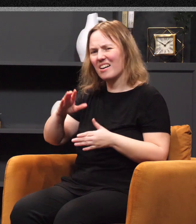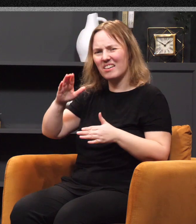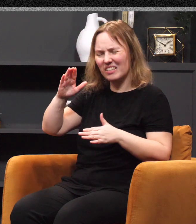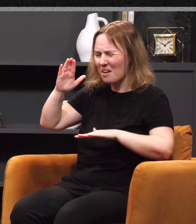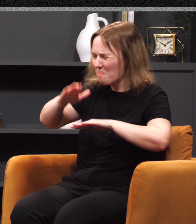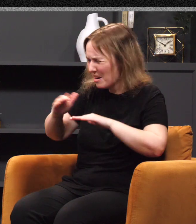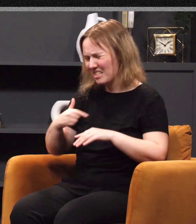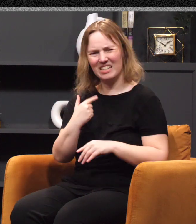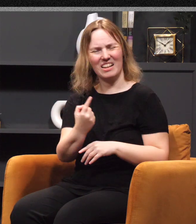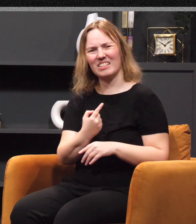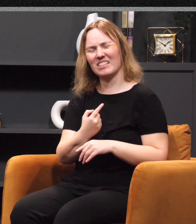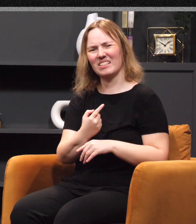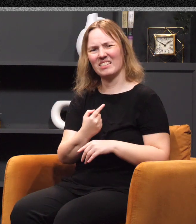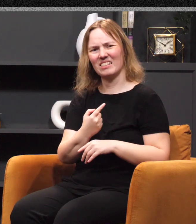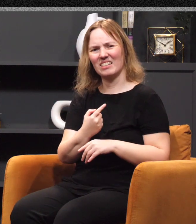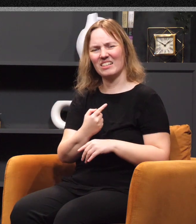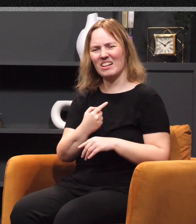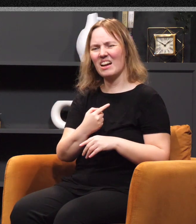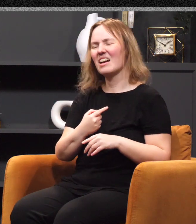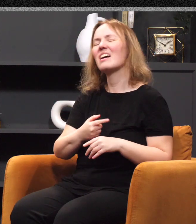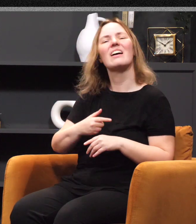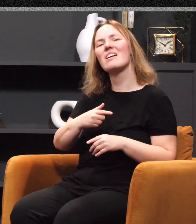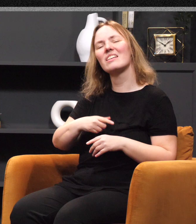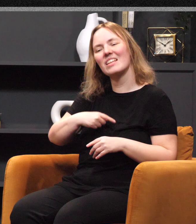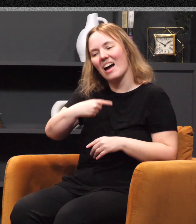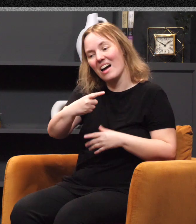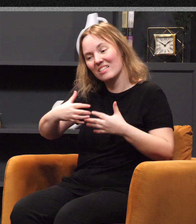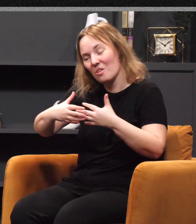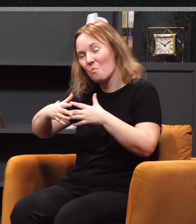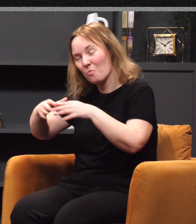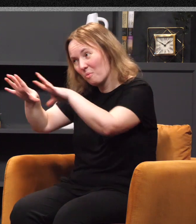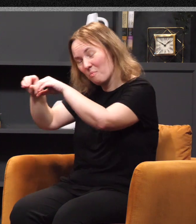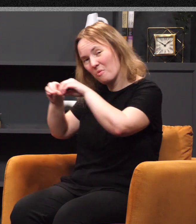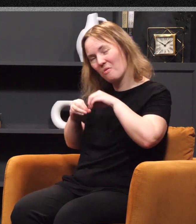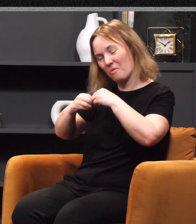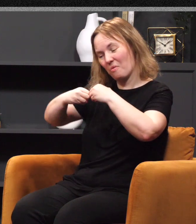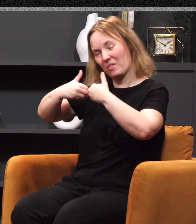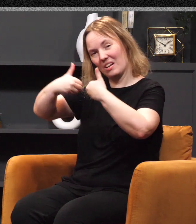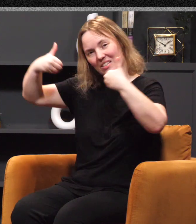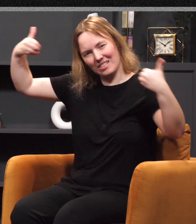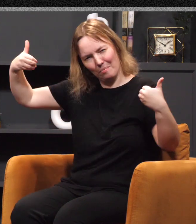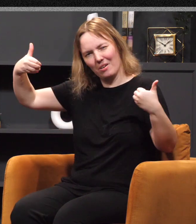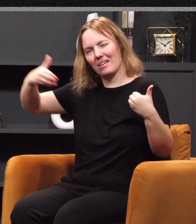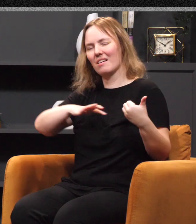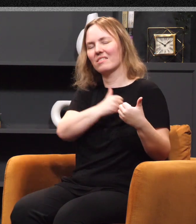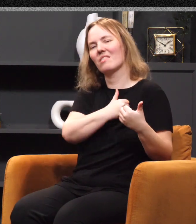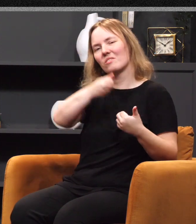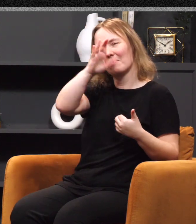still resemble a branch. We may still even have a little bit of buds on our branch. We may have some grape that are there, whatever it may be, that kind of still has